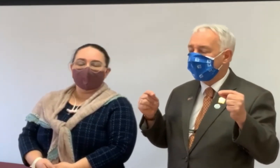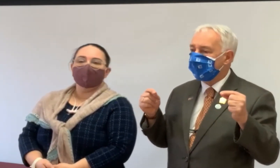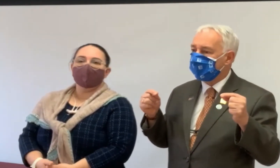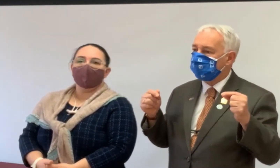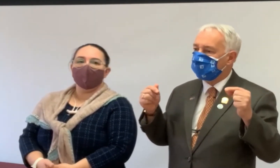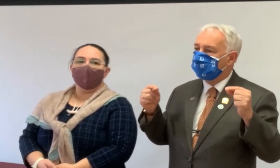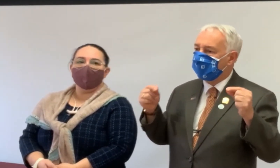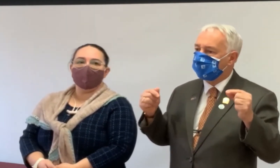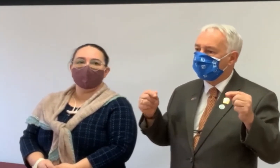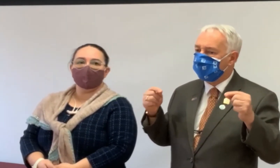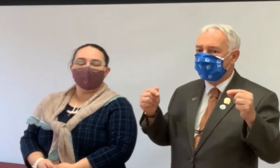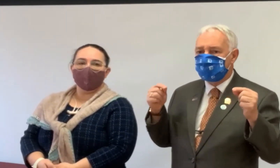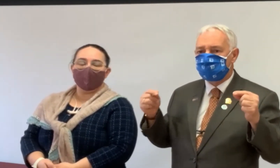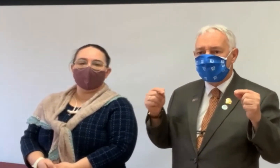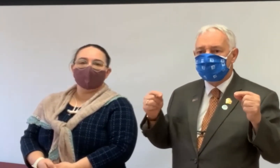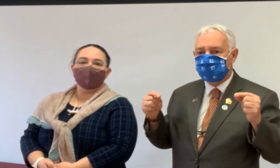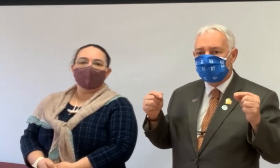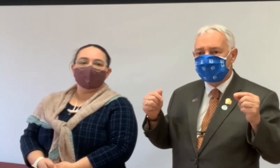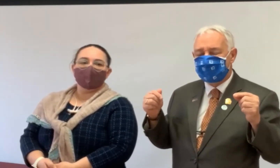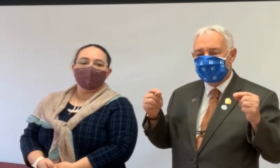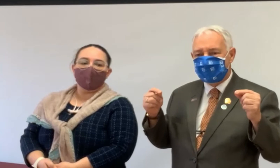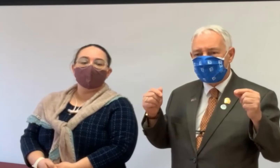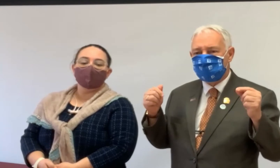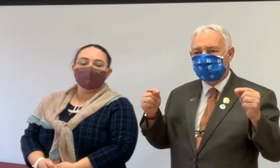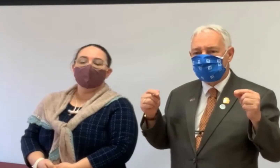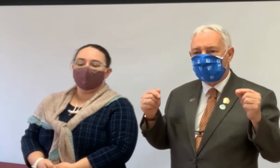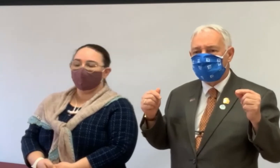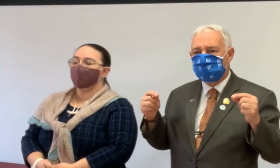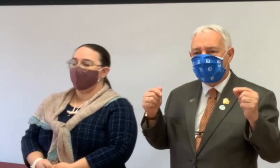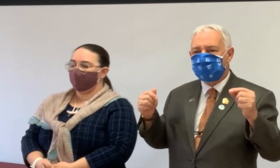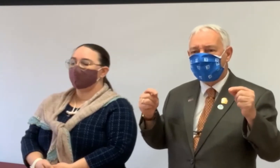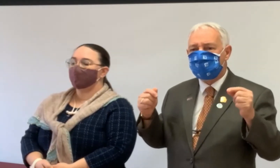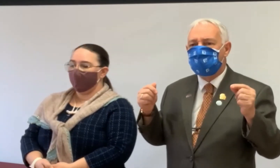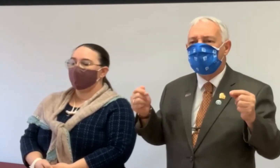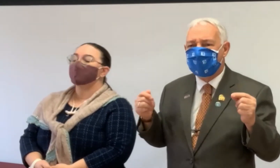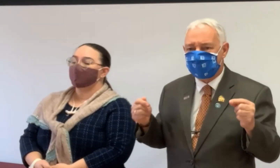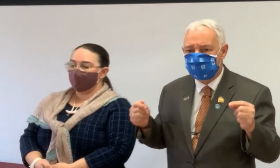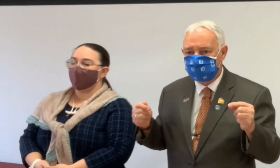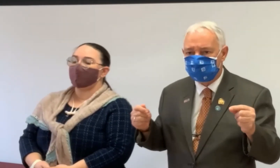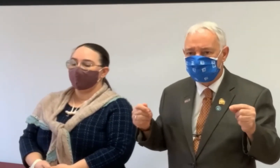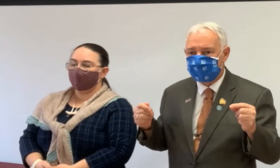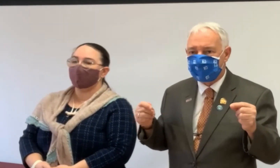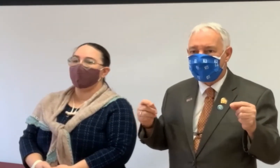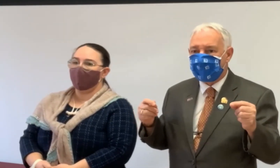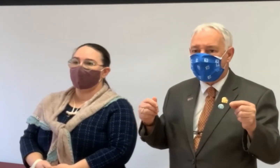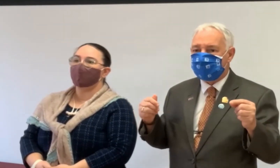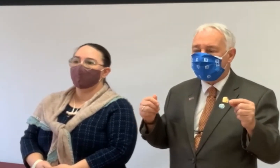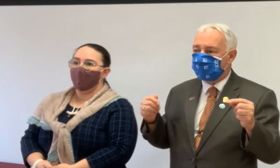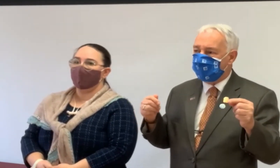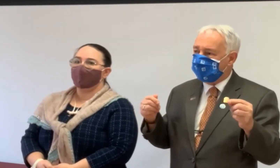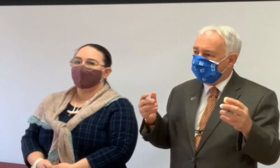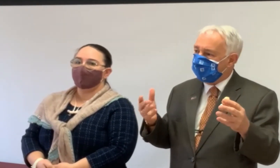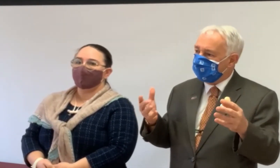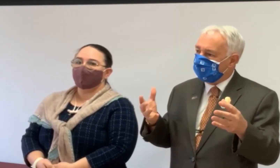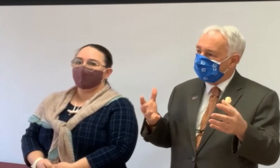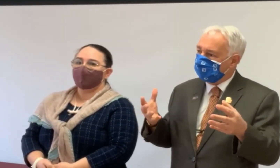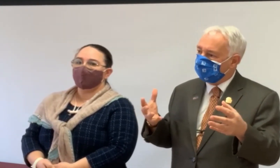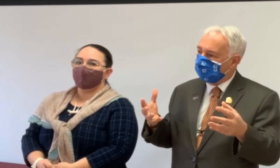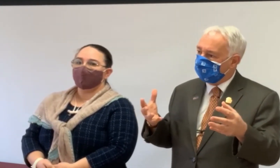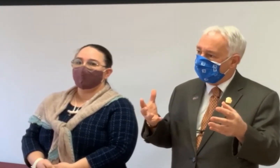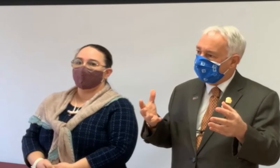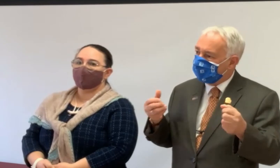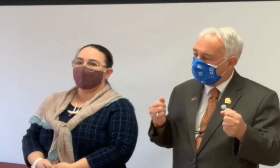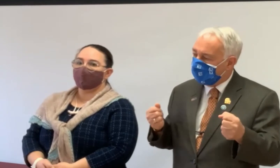is some people find themselves, they use the term property poor and they need,